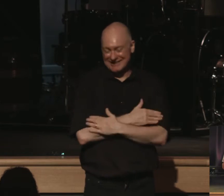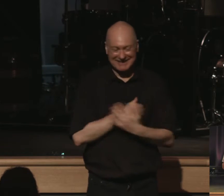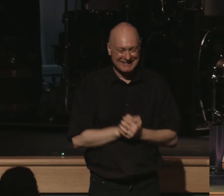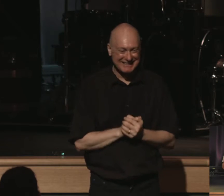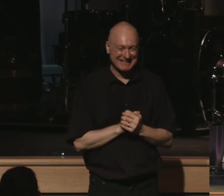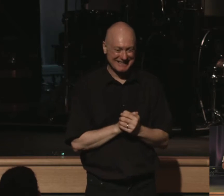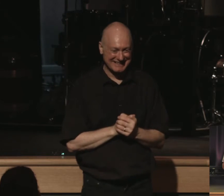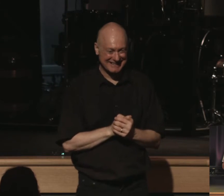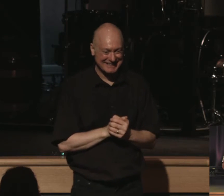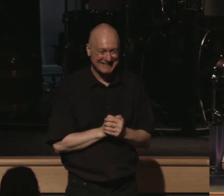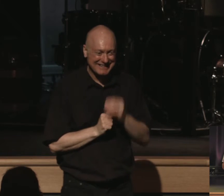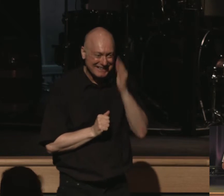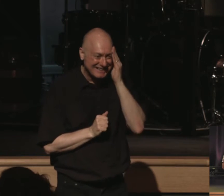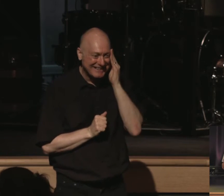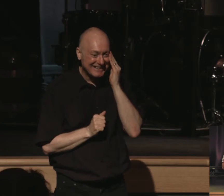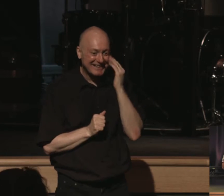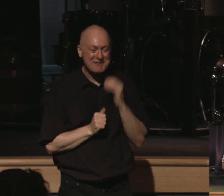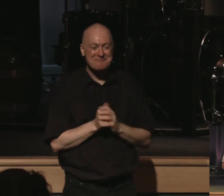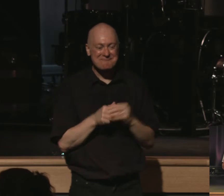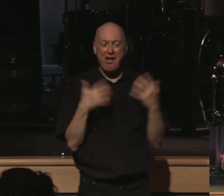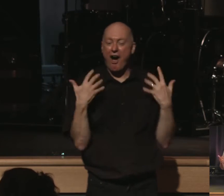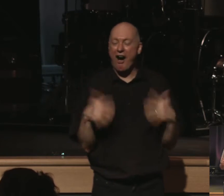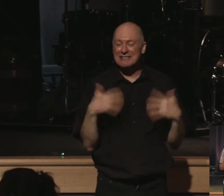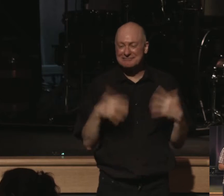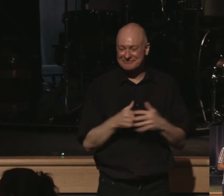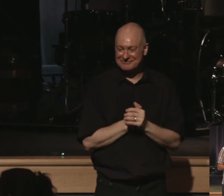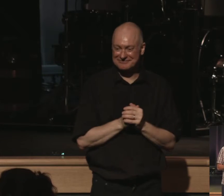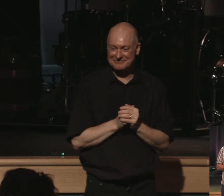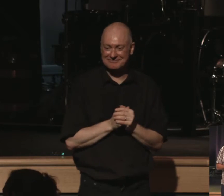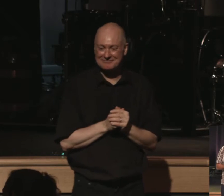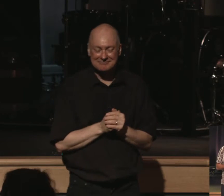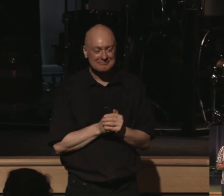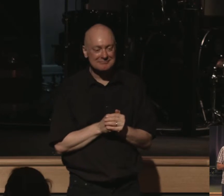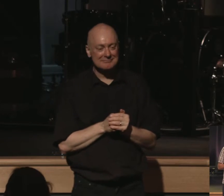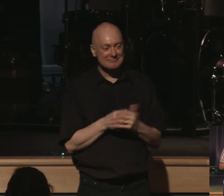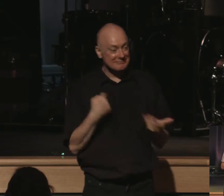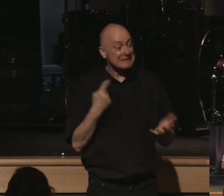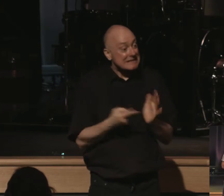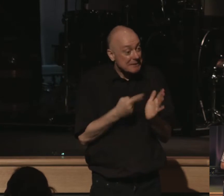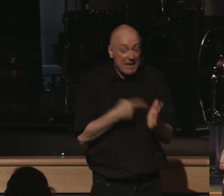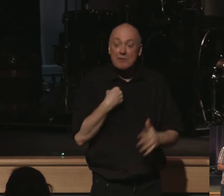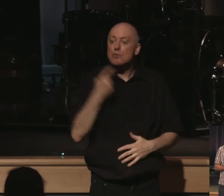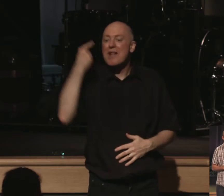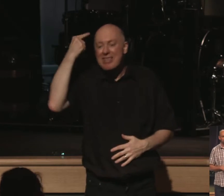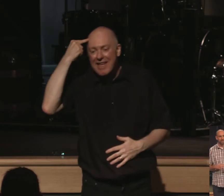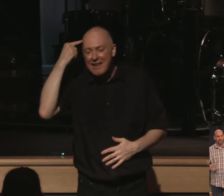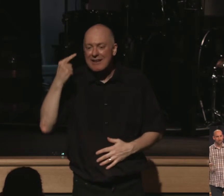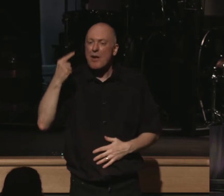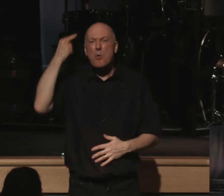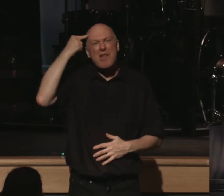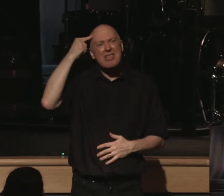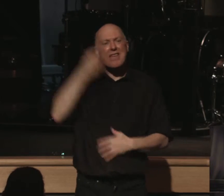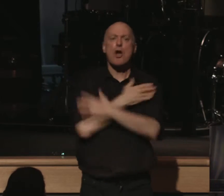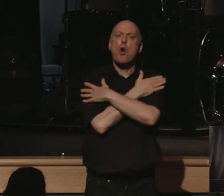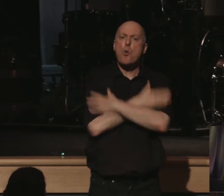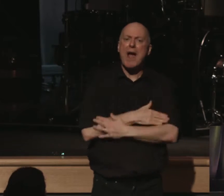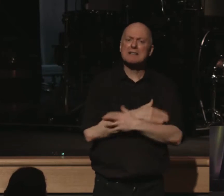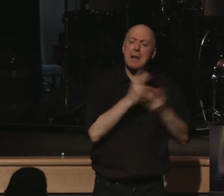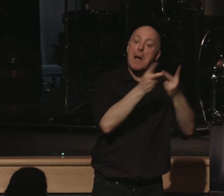Awesome rest. Awesome rest. We can think like this, can't we? We think that sometimes rest is a place,